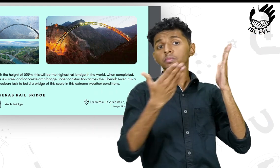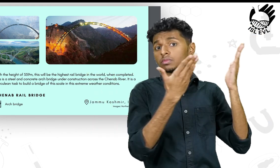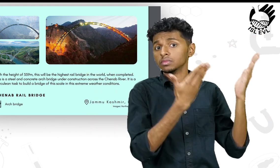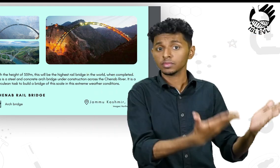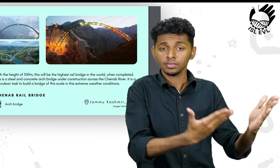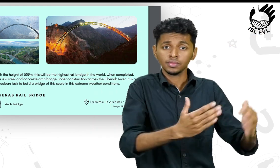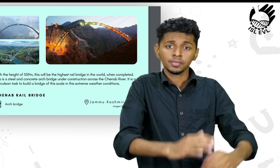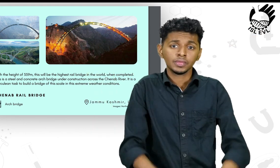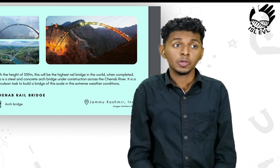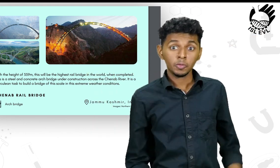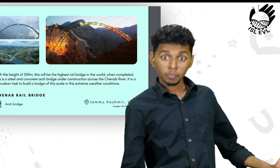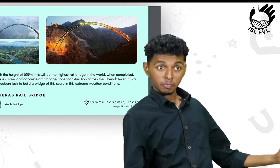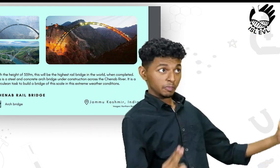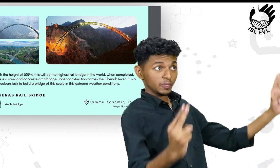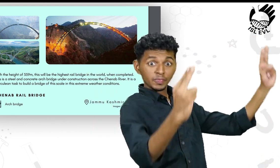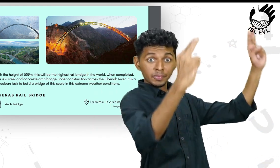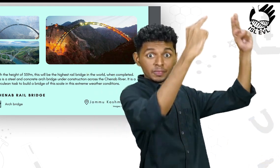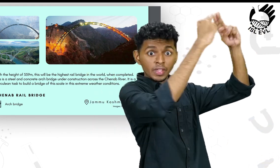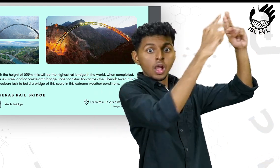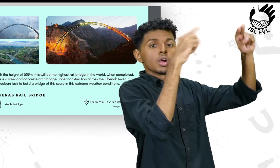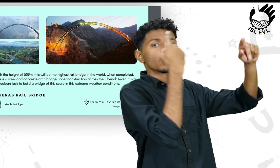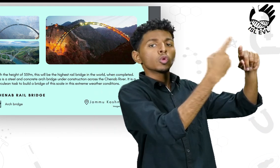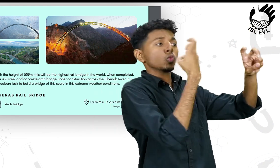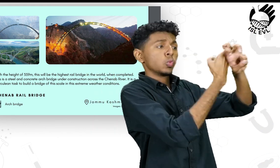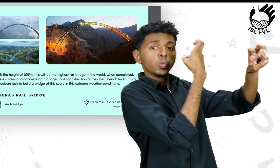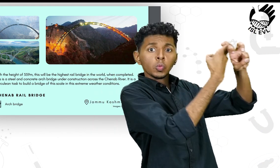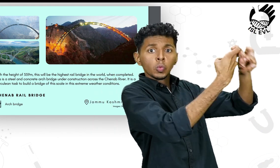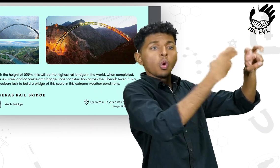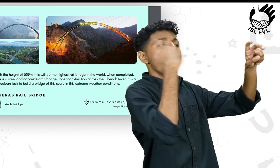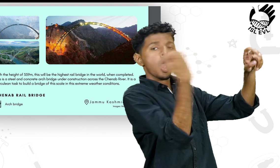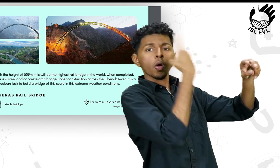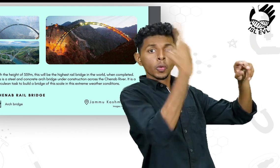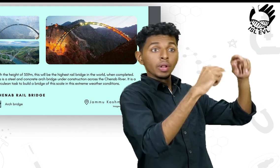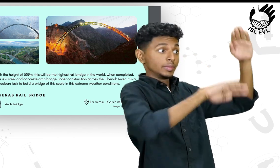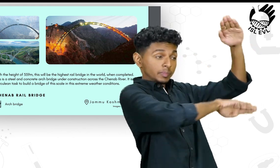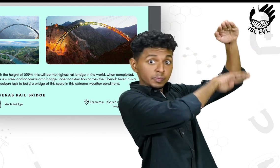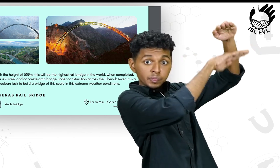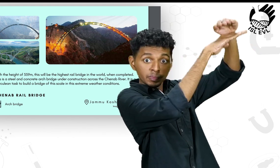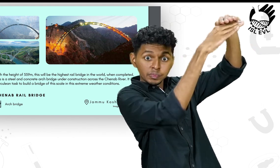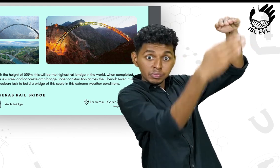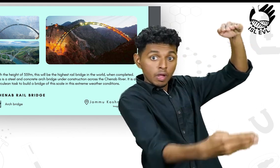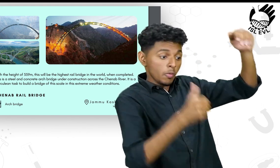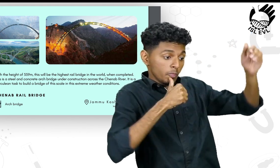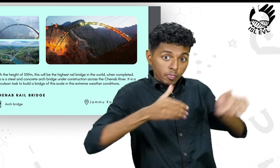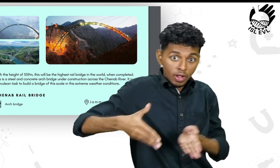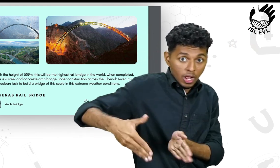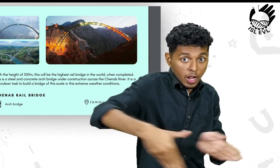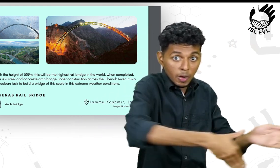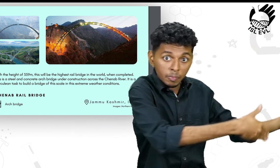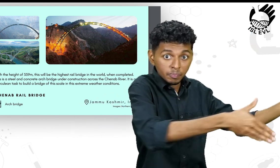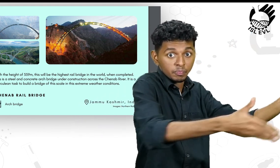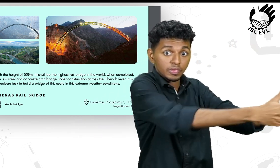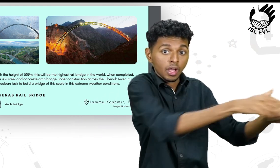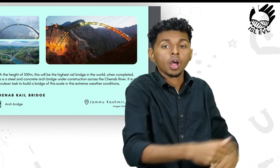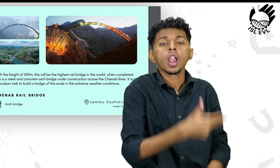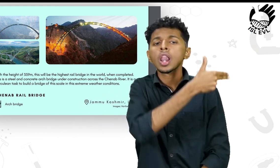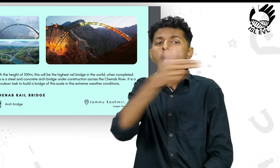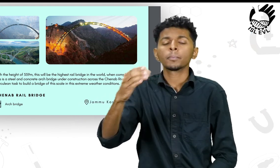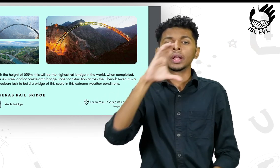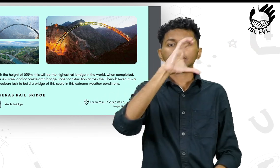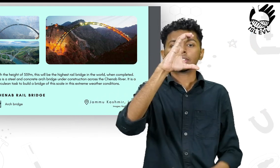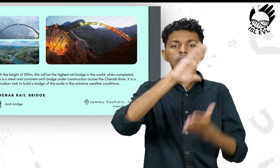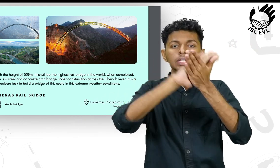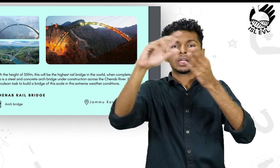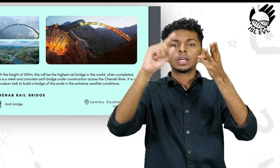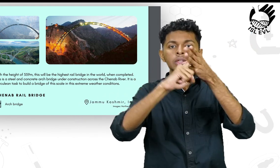This is a steel and concrete arch bridge under construction across the Chenab